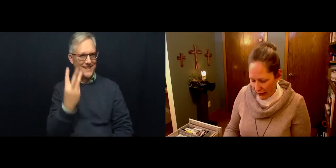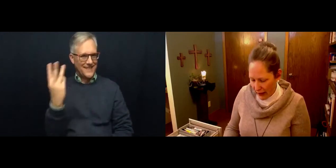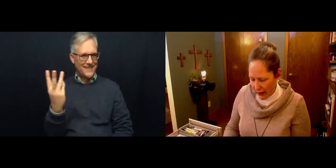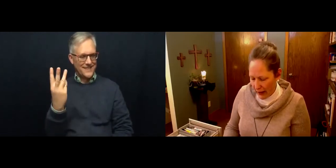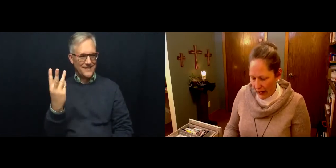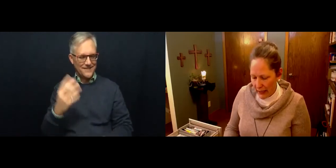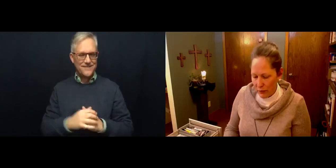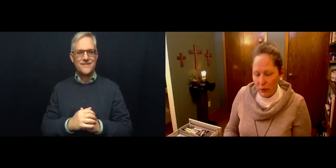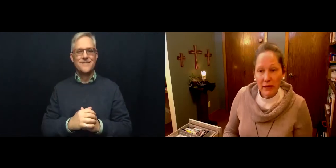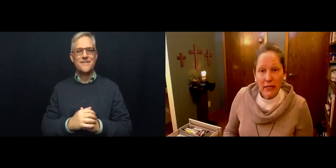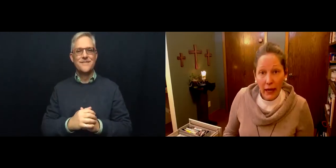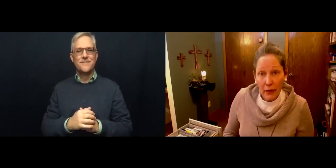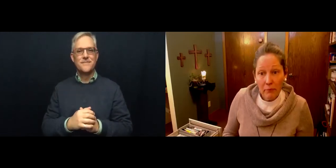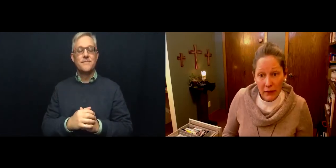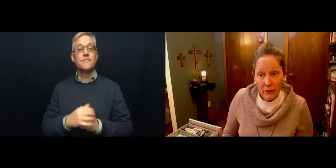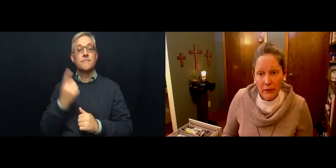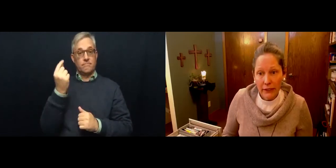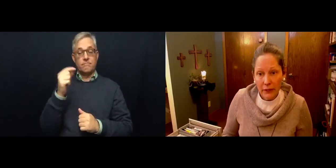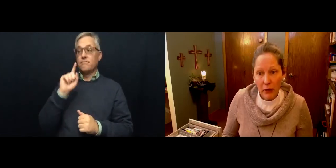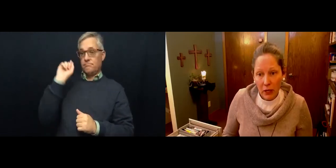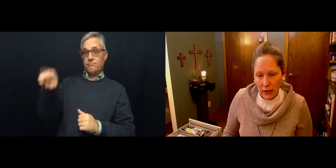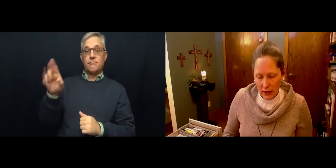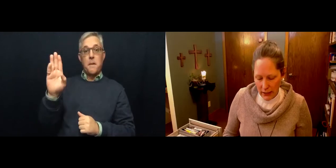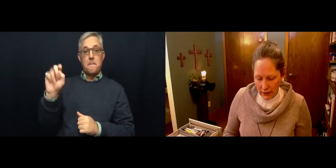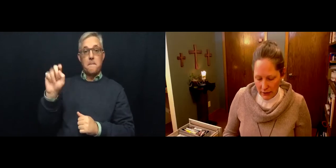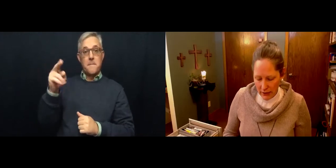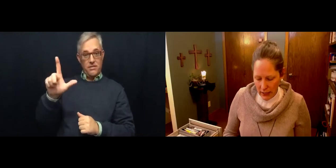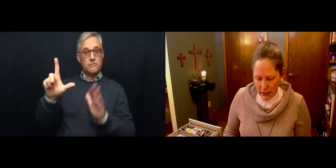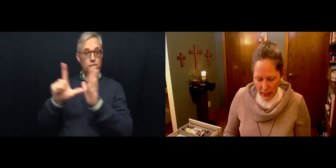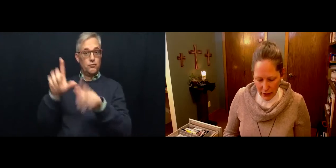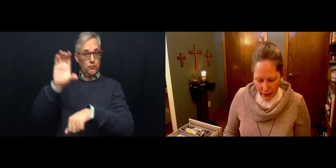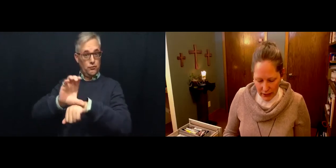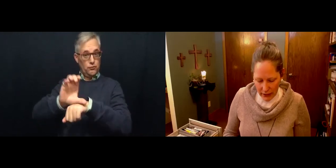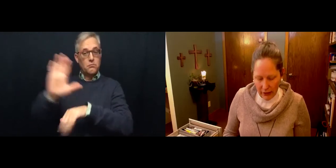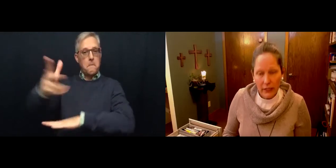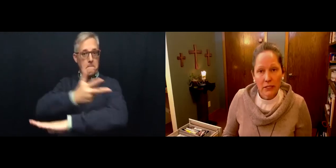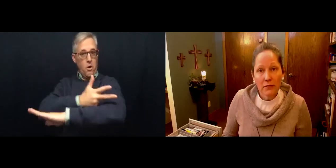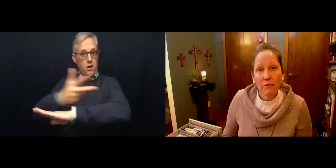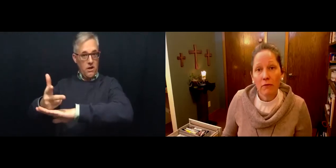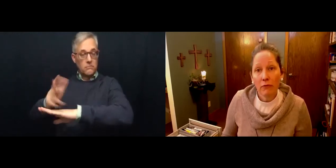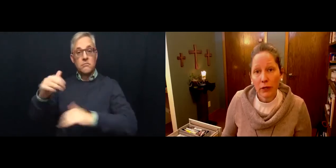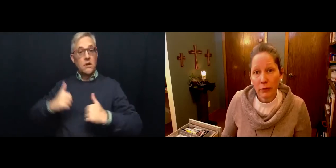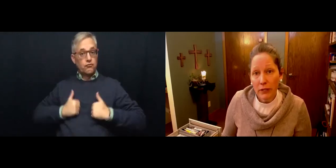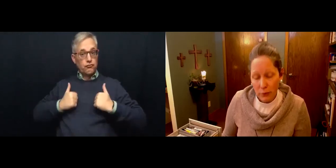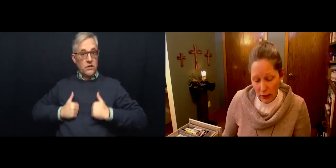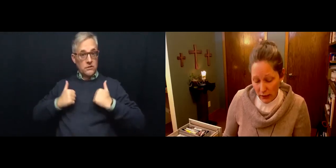And it will be at Bethel in their parking lot. And the address there is 4120